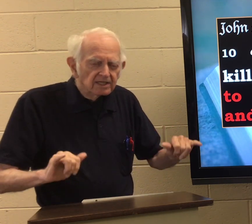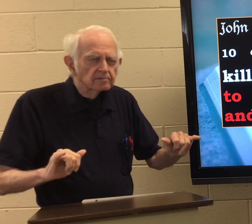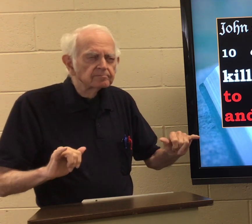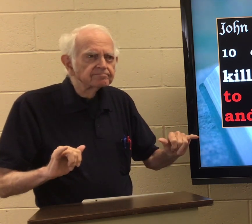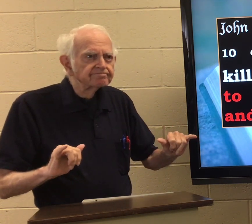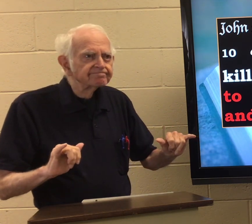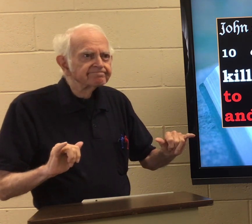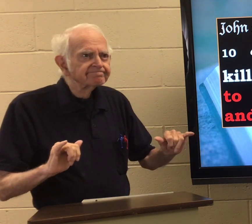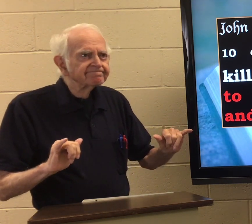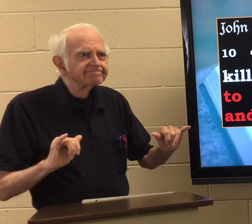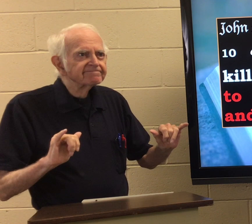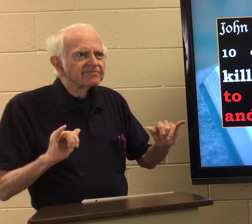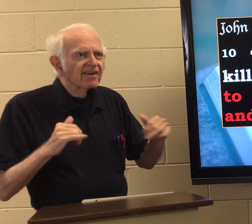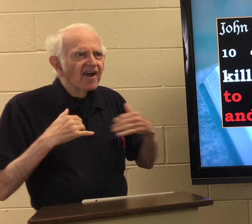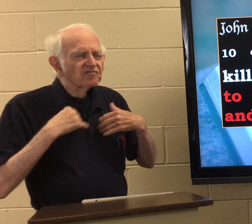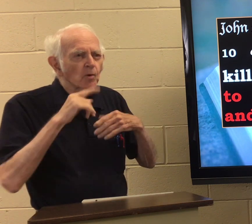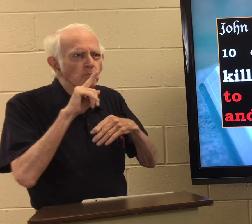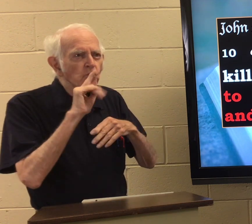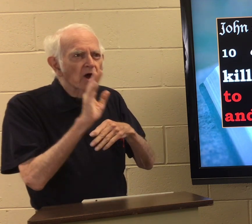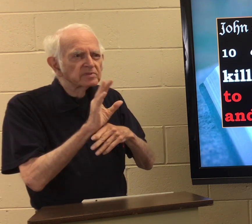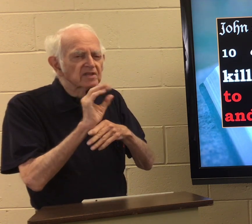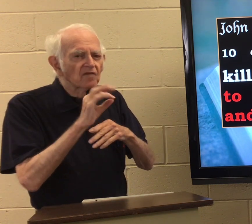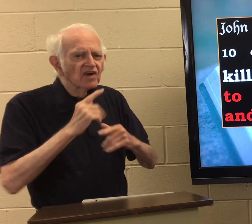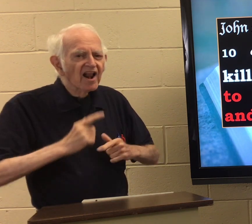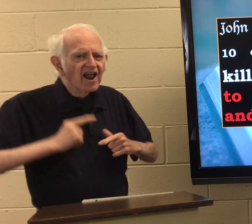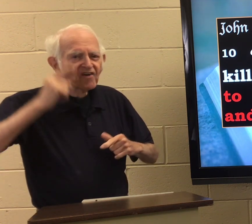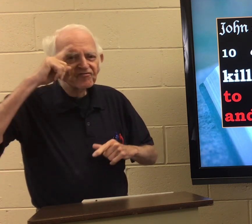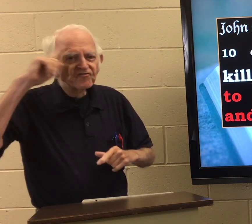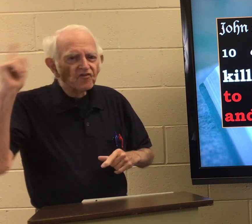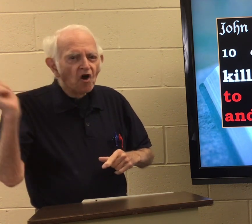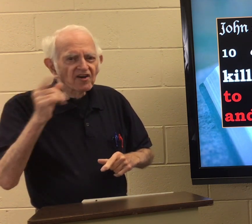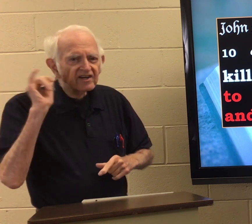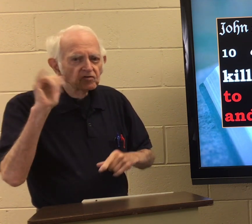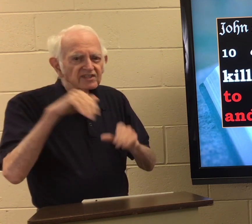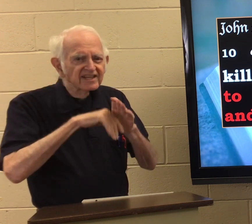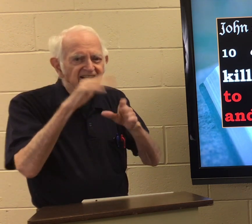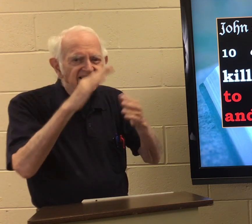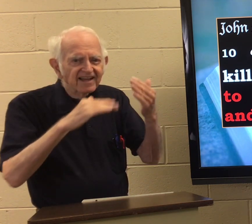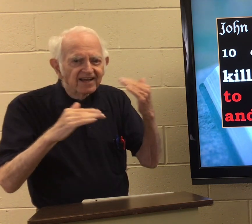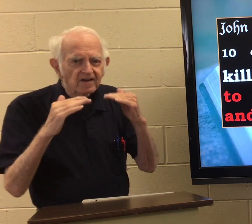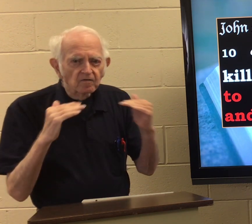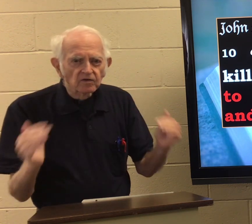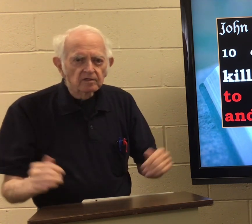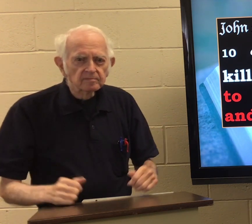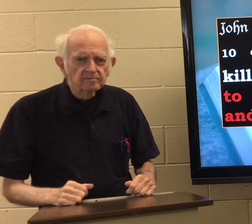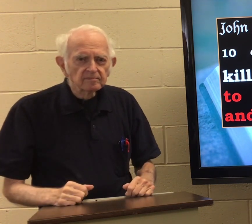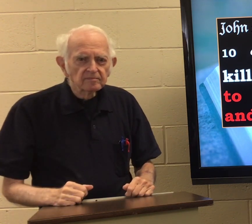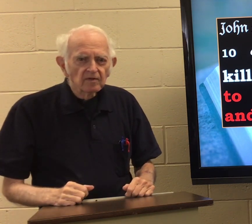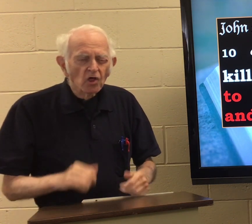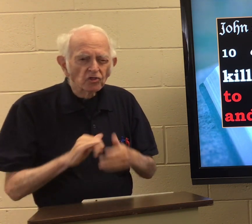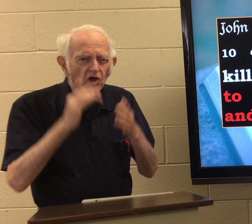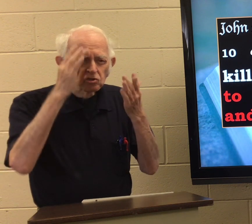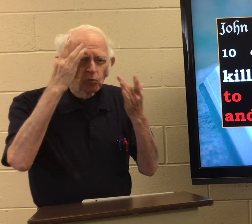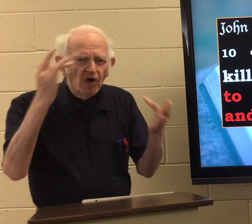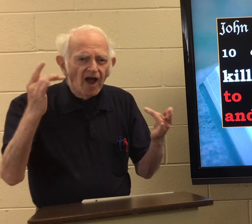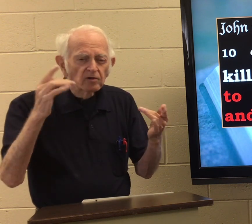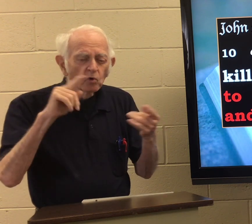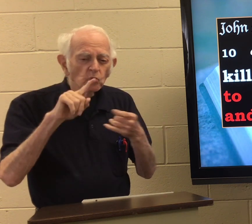We still have the promise of life forever in heaven. That's